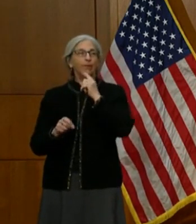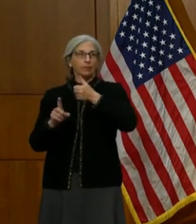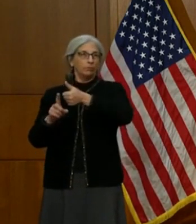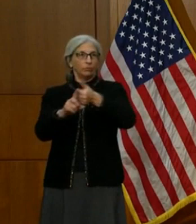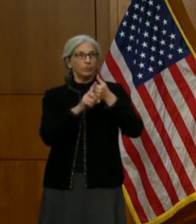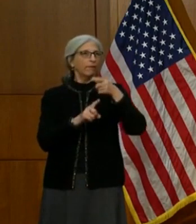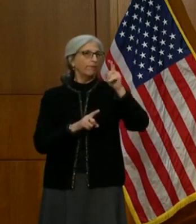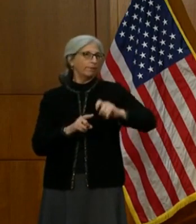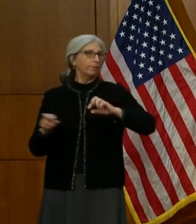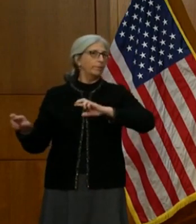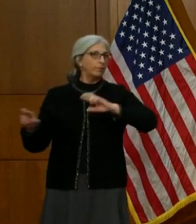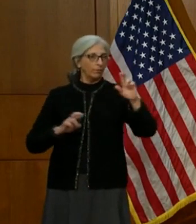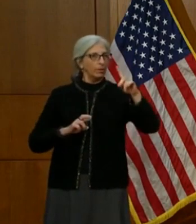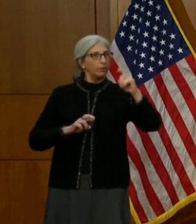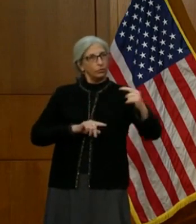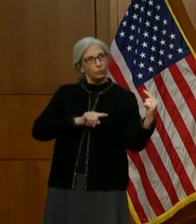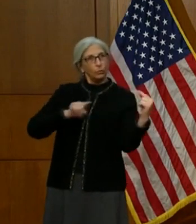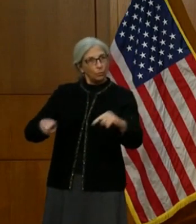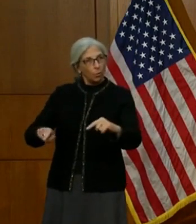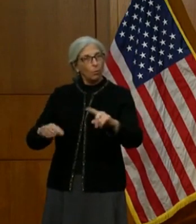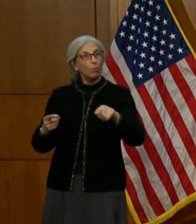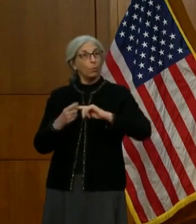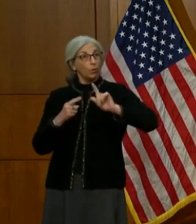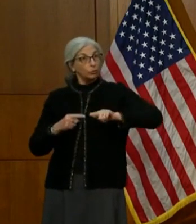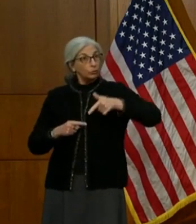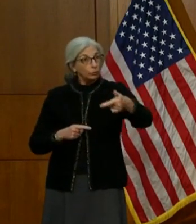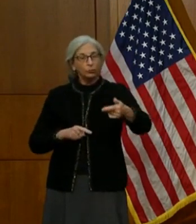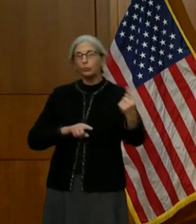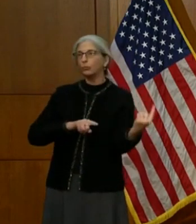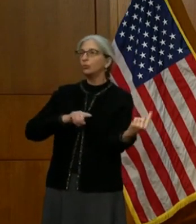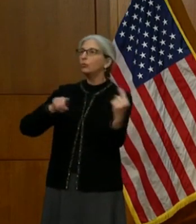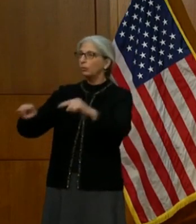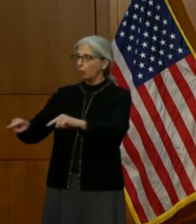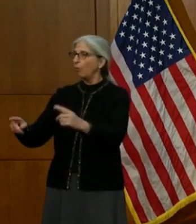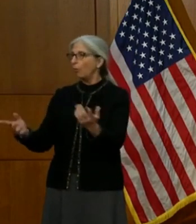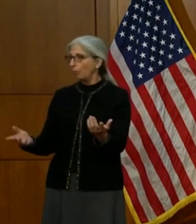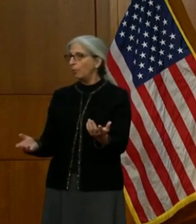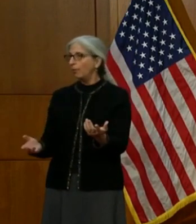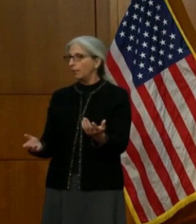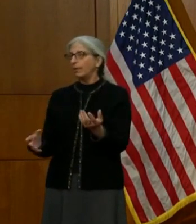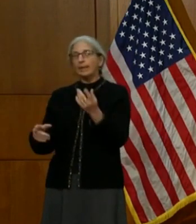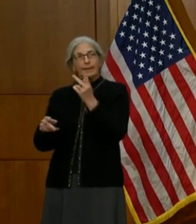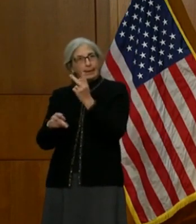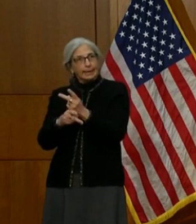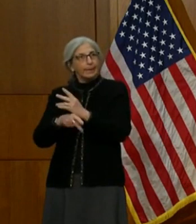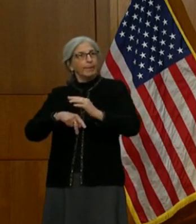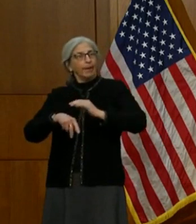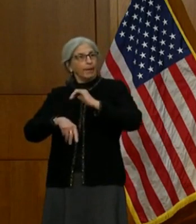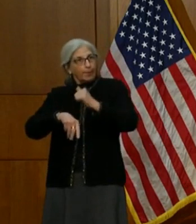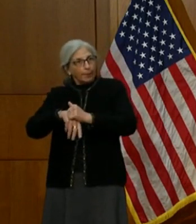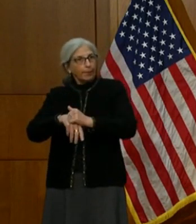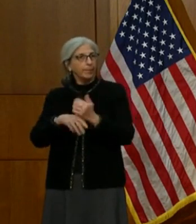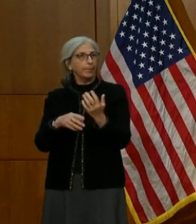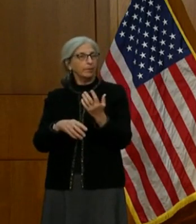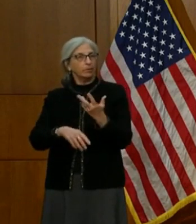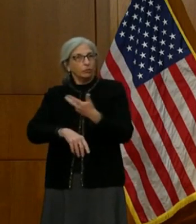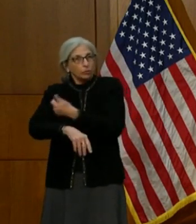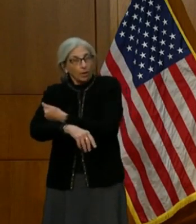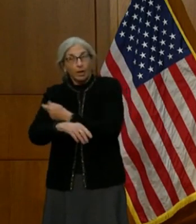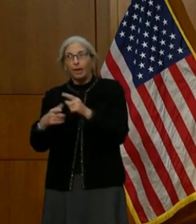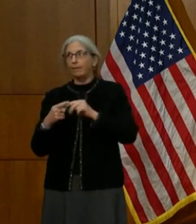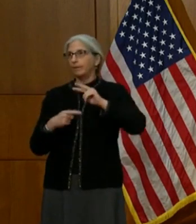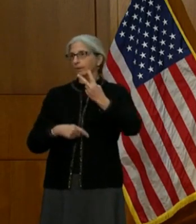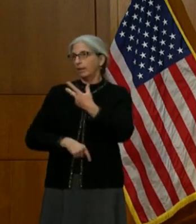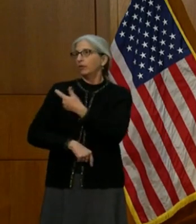ready. And so when your time comes that you can get in, keep your appointment, get your vaccination, and then get your follow-up